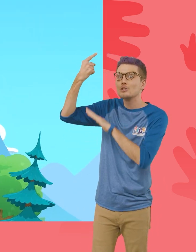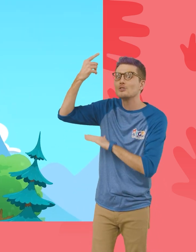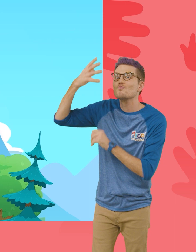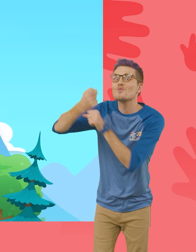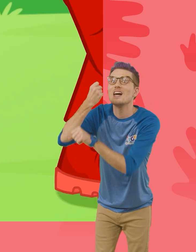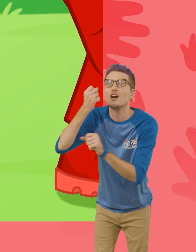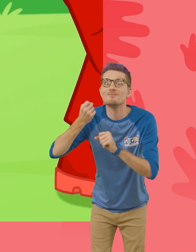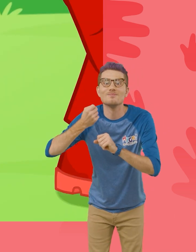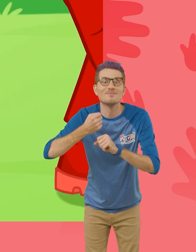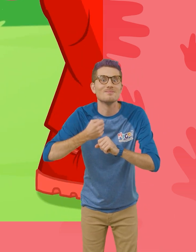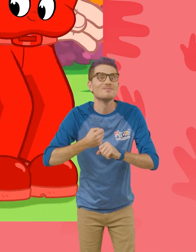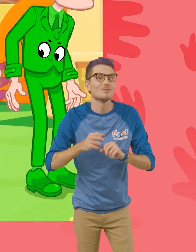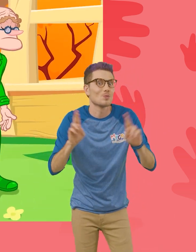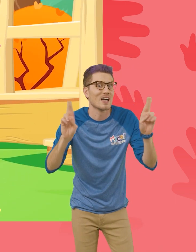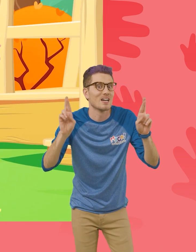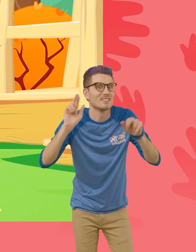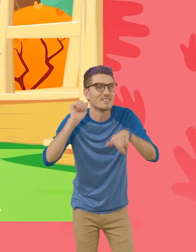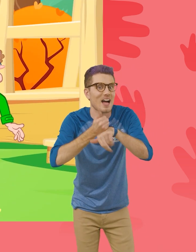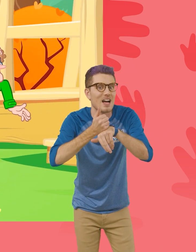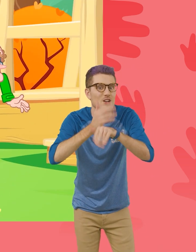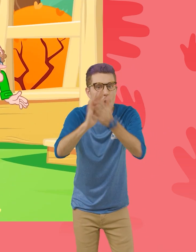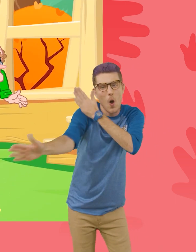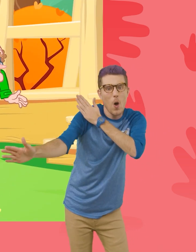Ready, set, go!